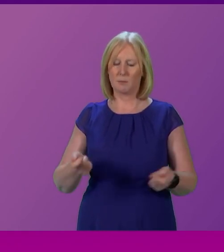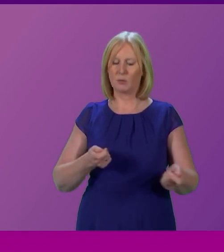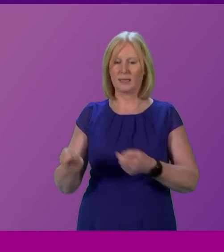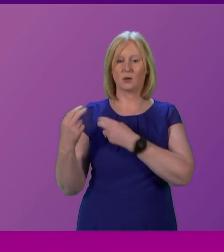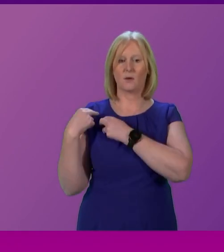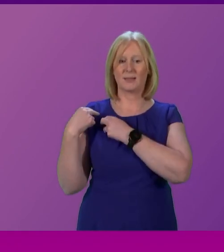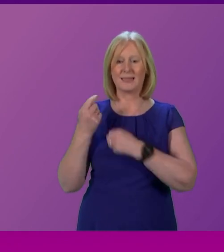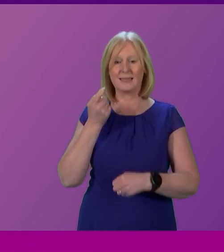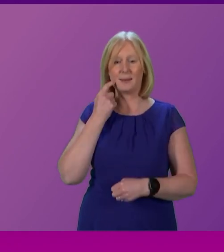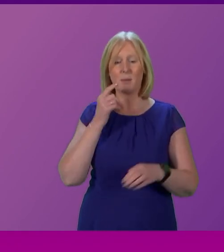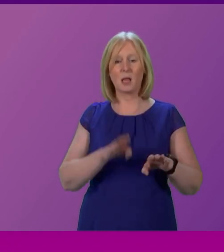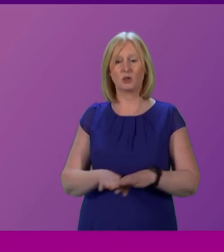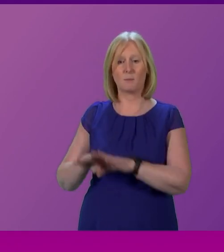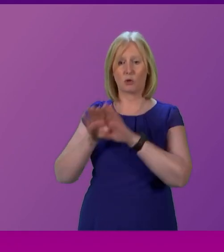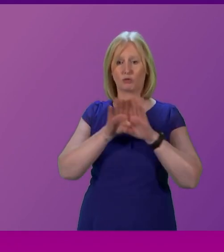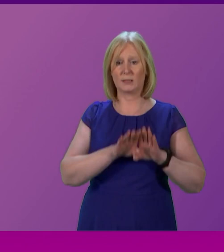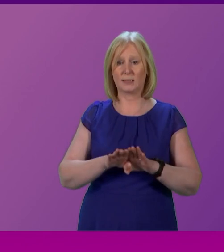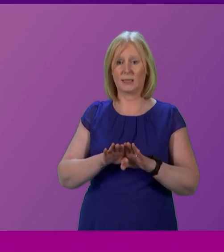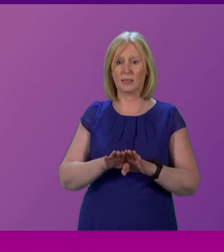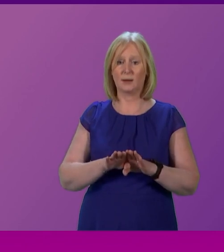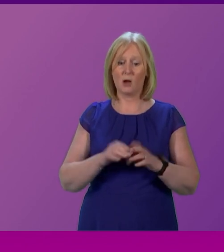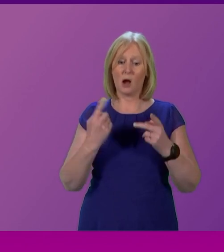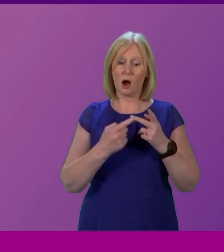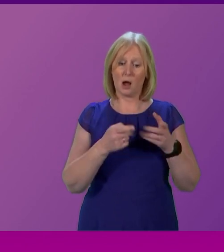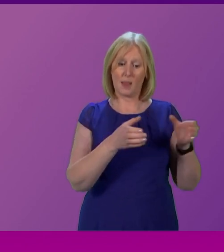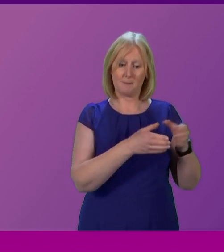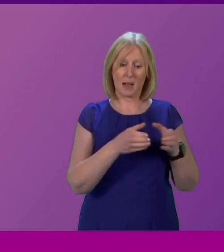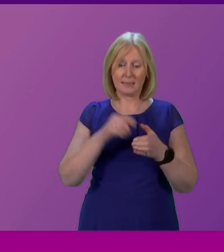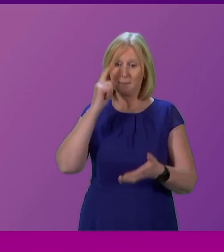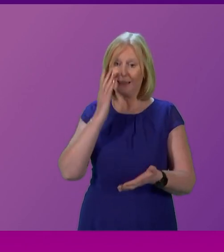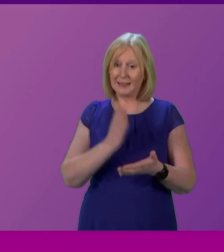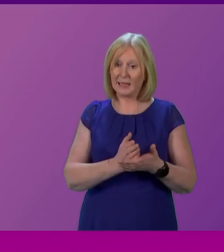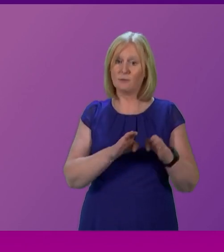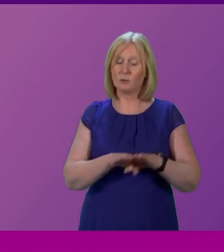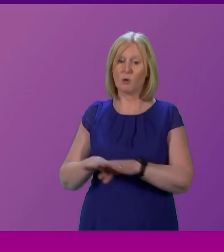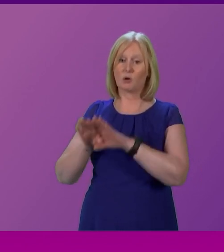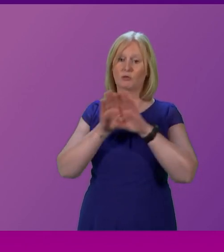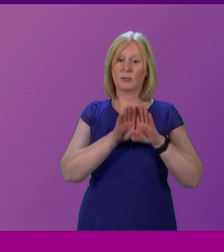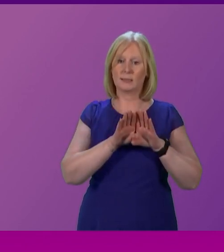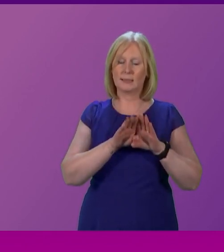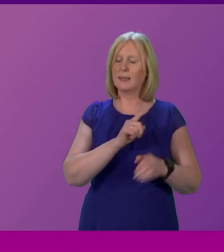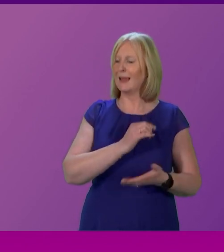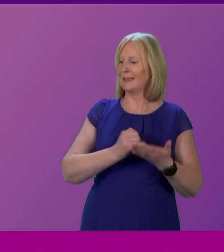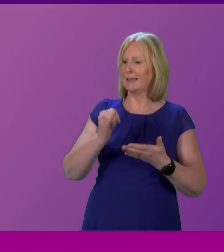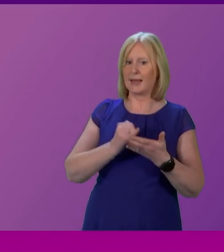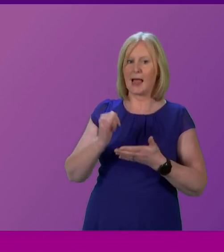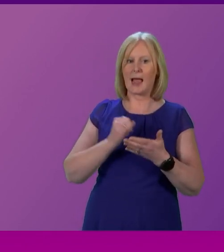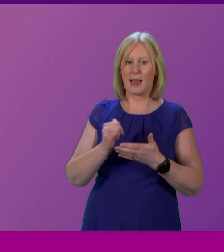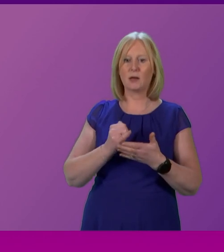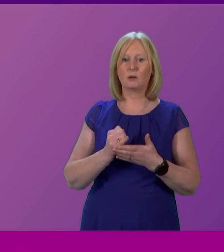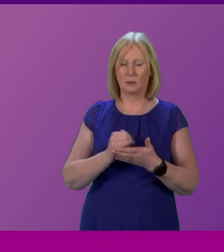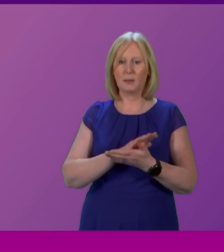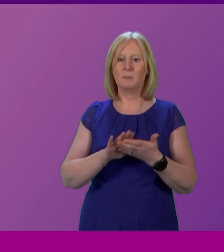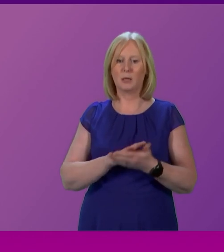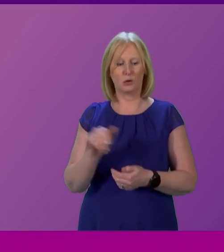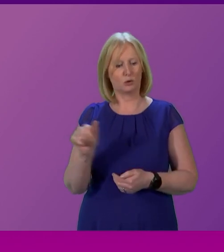simple matter of democracy. And if other parties actually believe in democracy, then their own denial of it should worry them far more